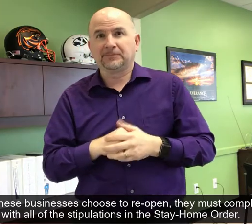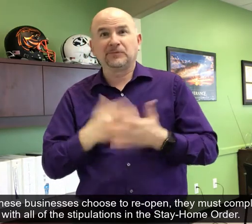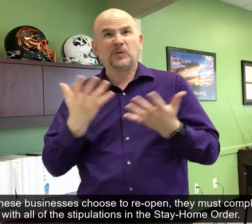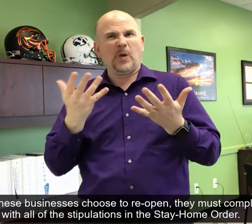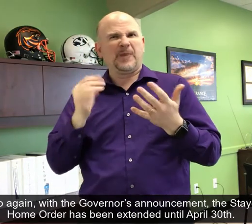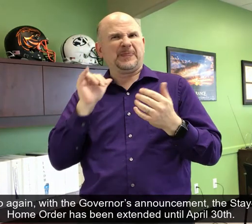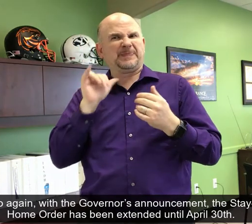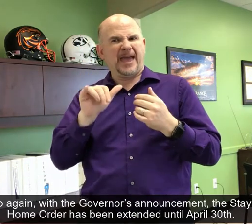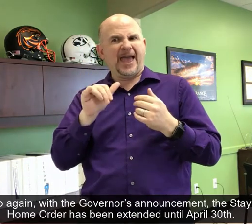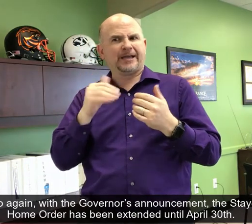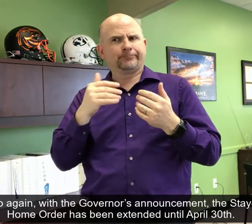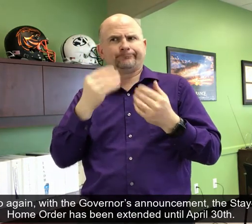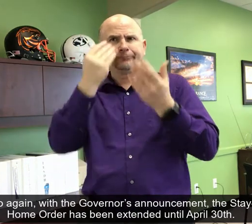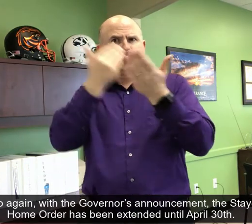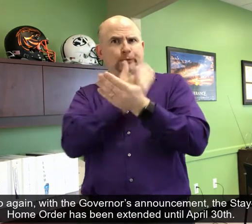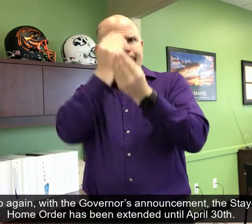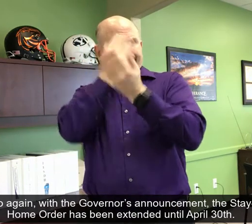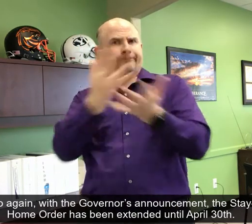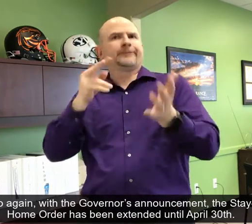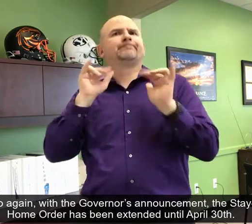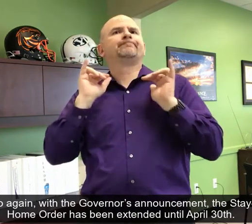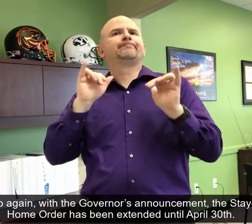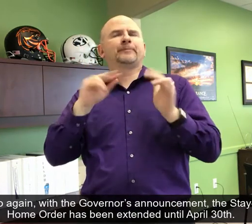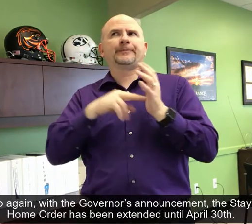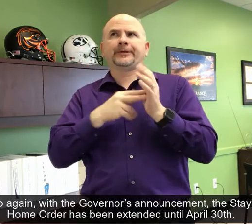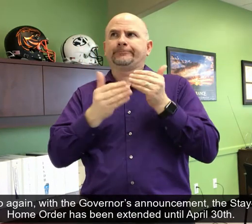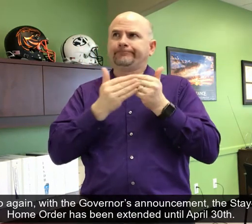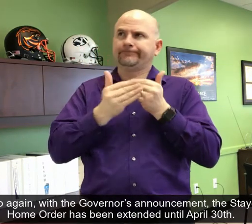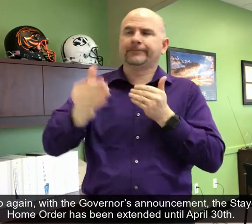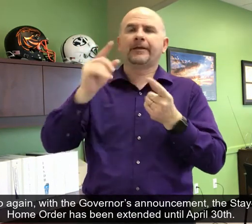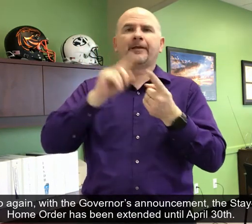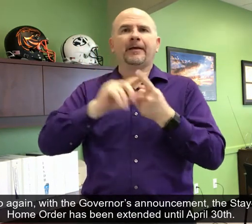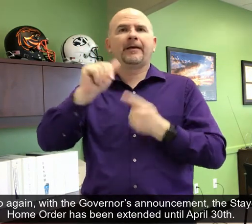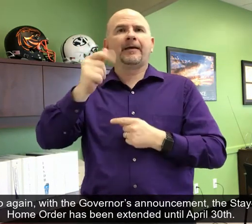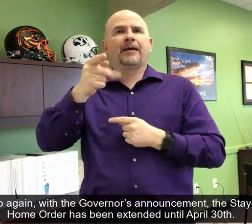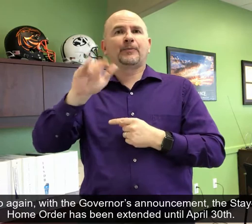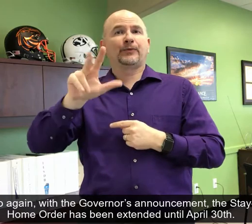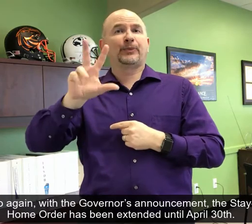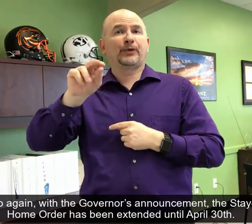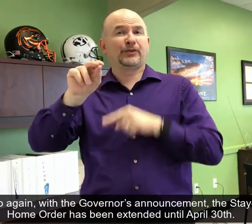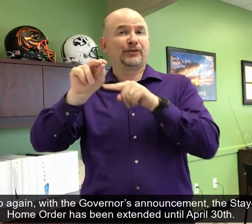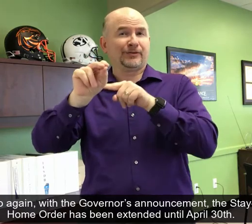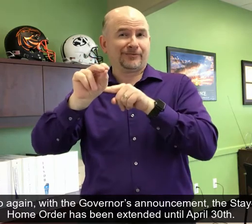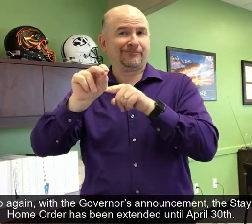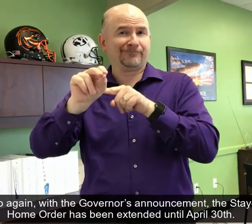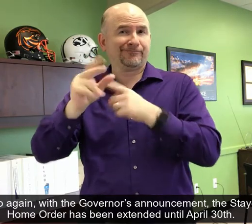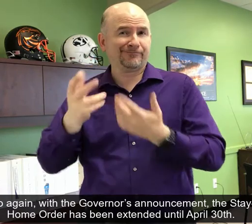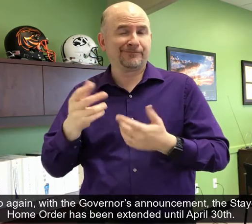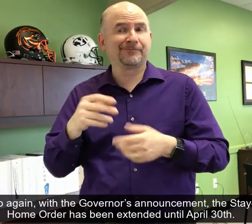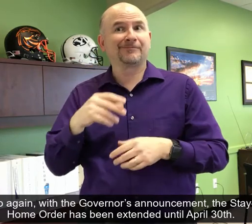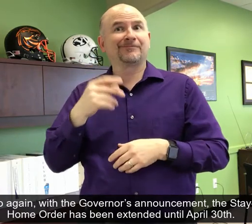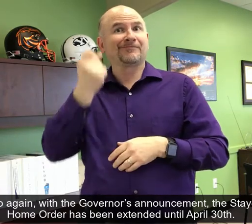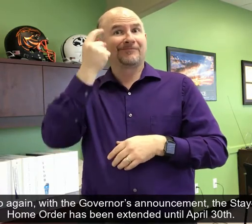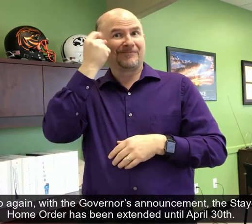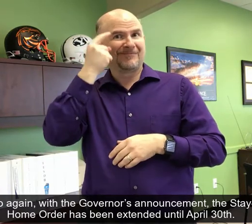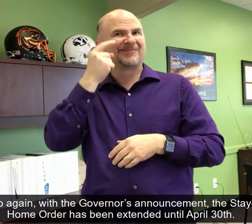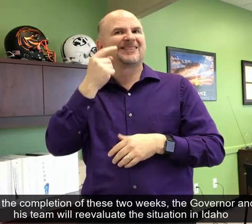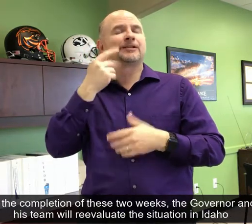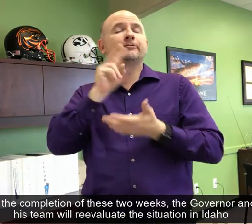So again, with the governor's announcement, the stay-home order has been extended until April 30. At the